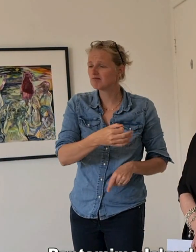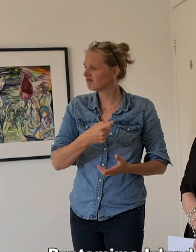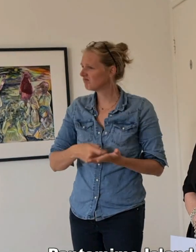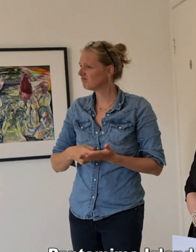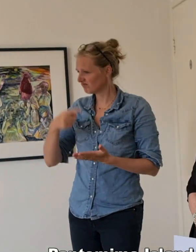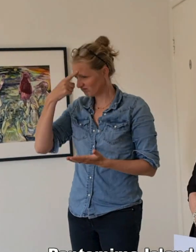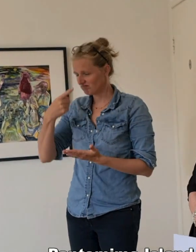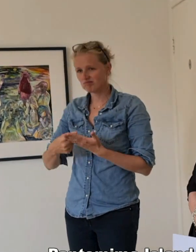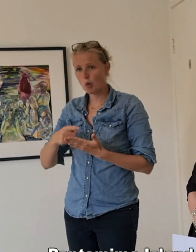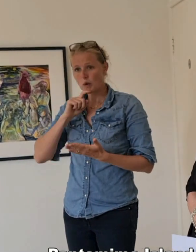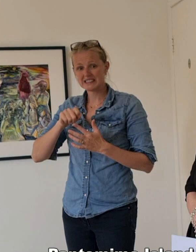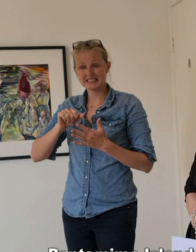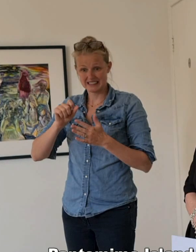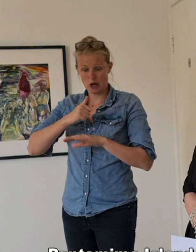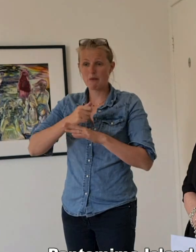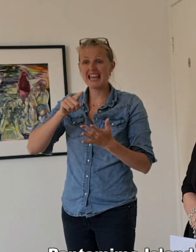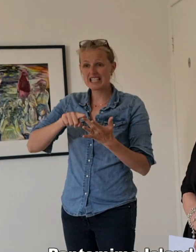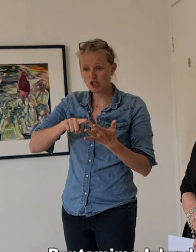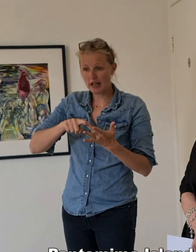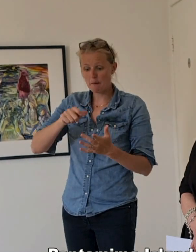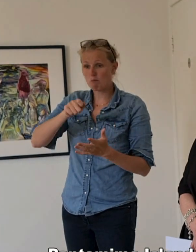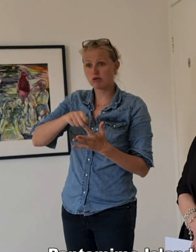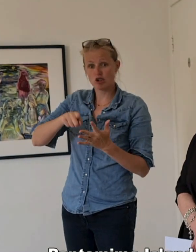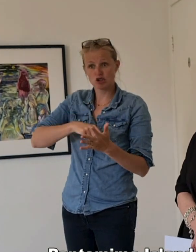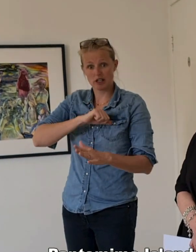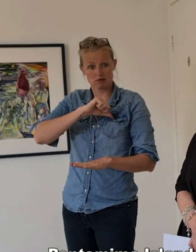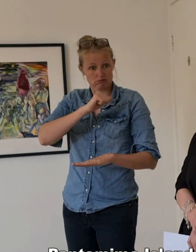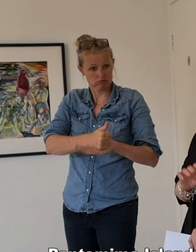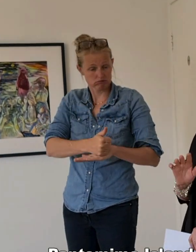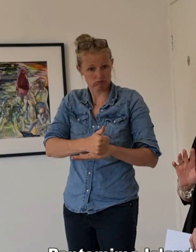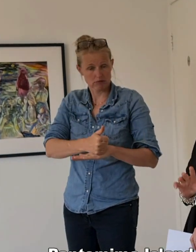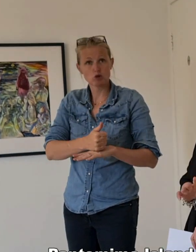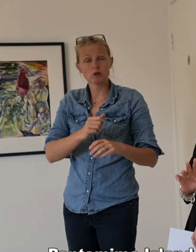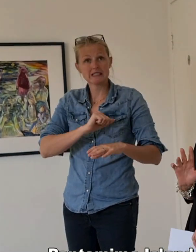The Inshlappen Project. She set this up in 19... sorry, 2001.